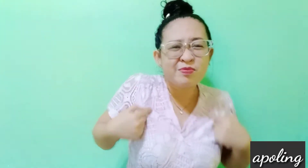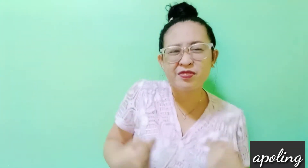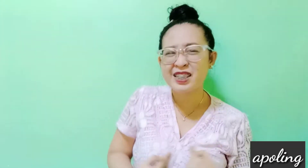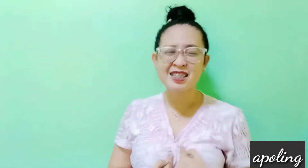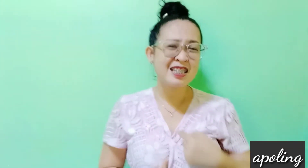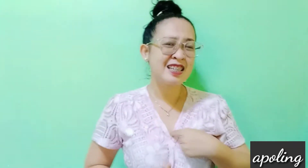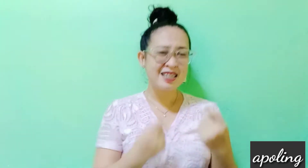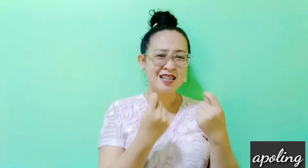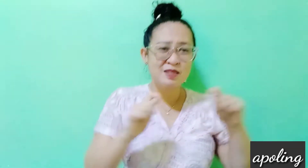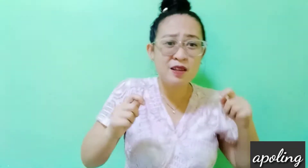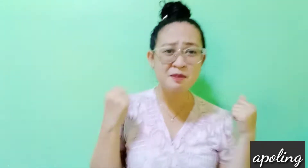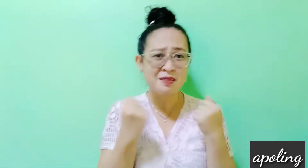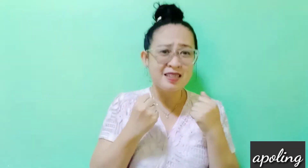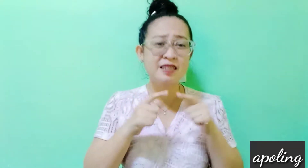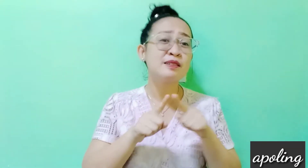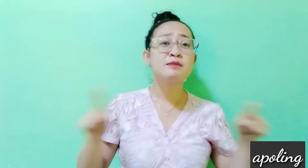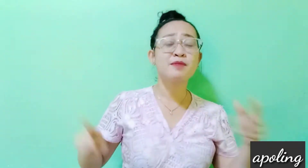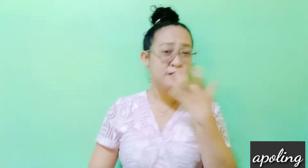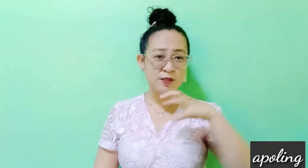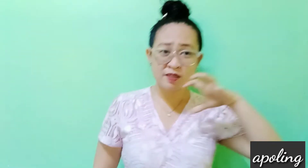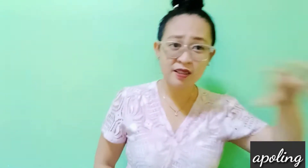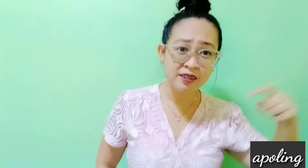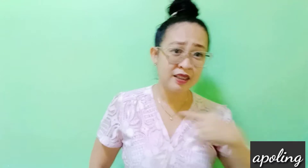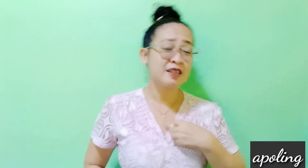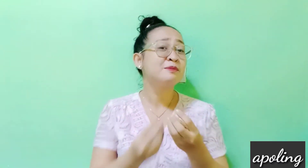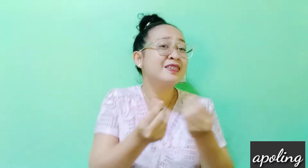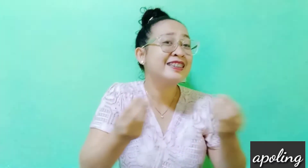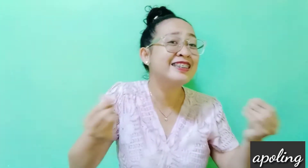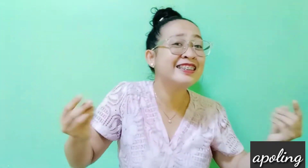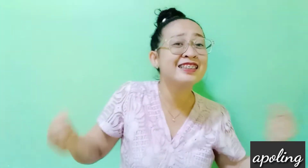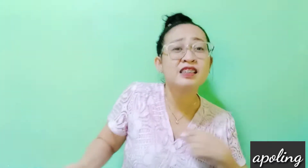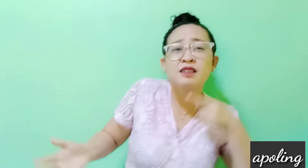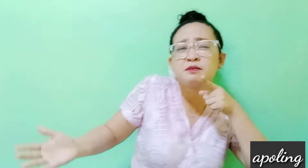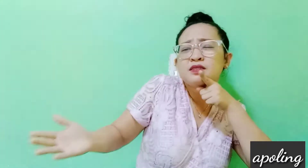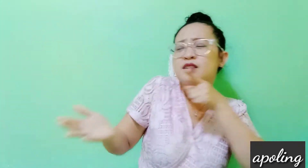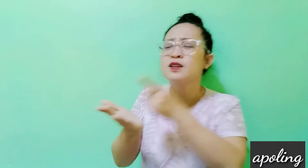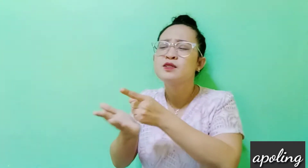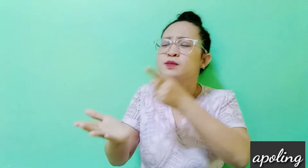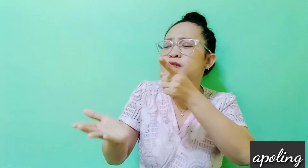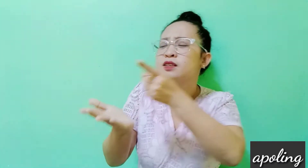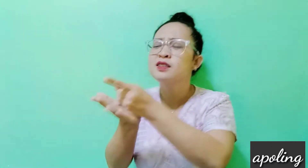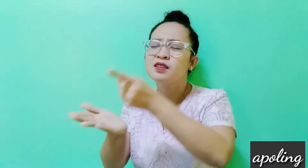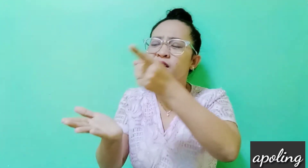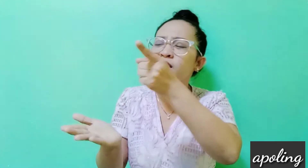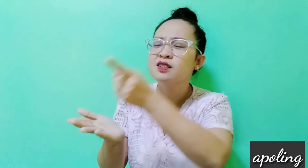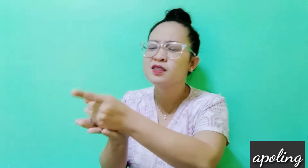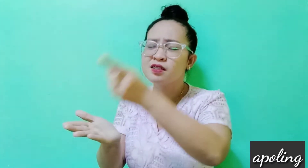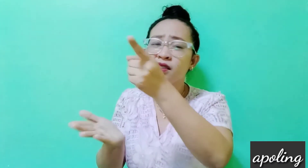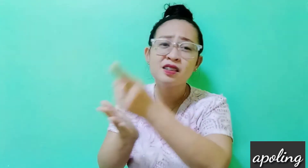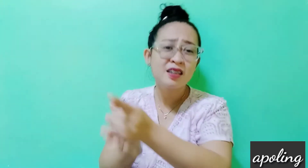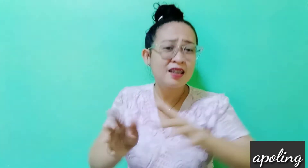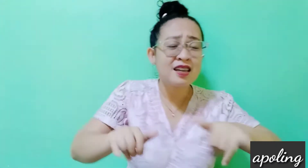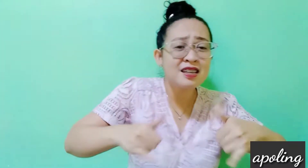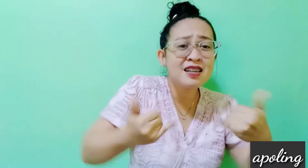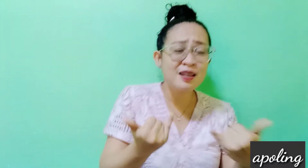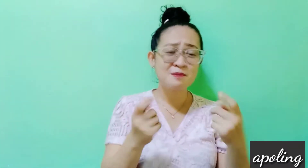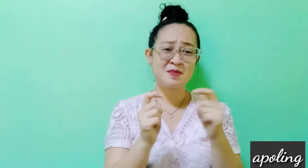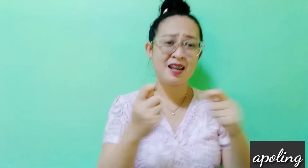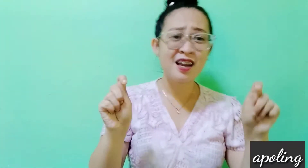I fell right through the cracks Now I'm